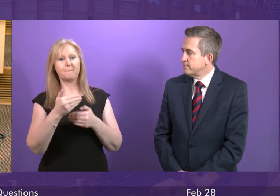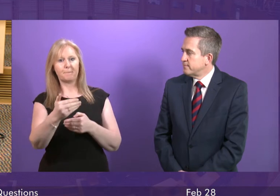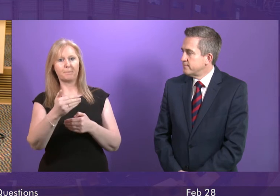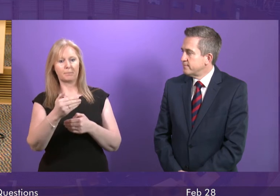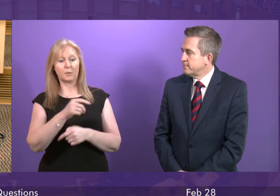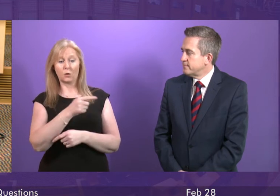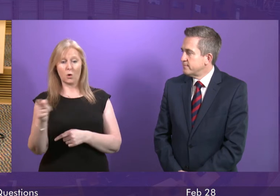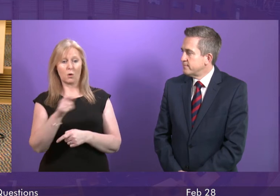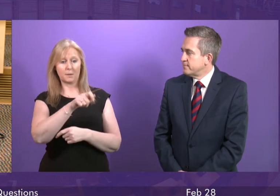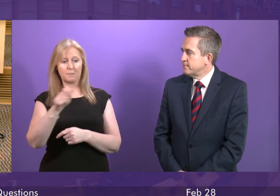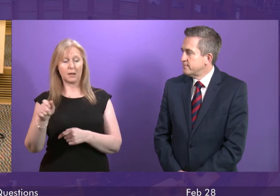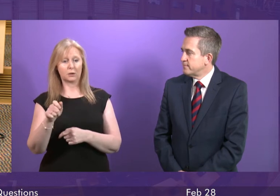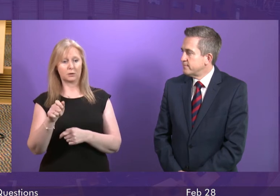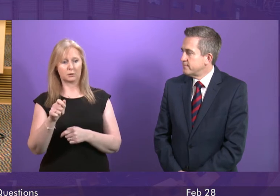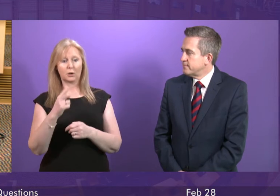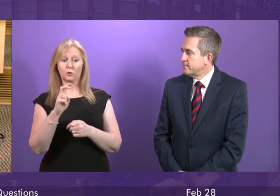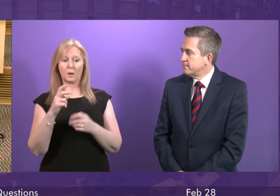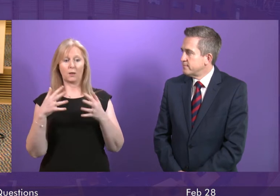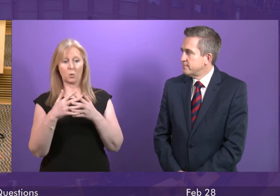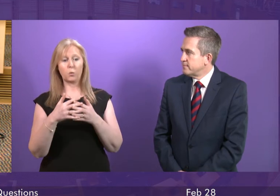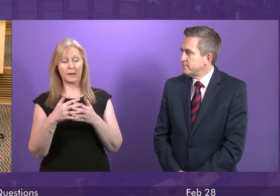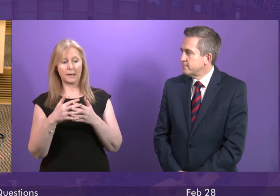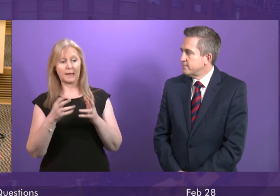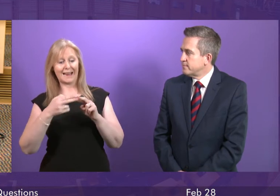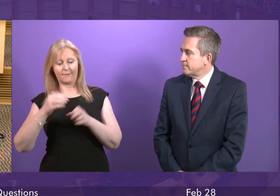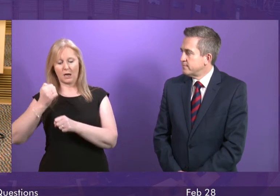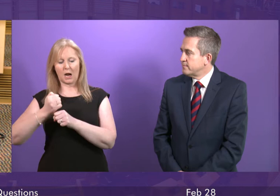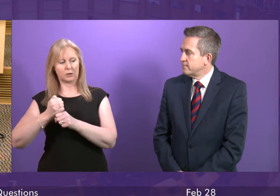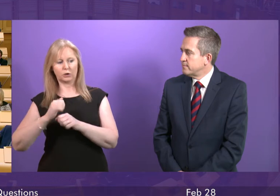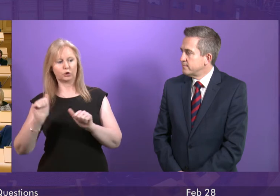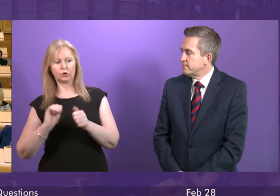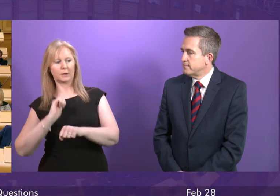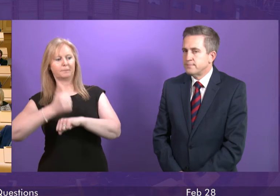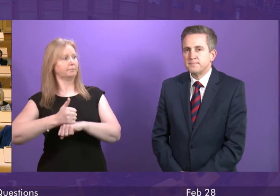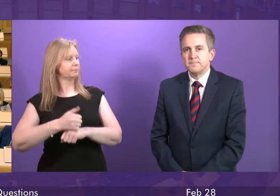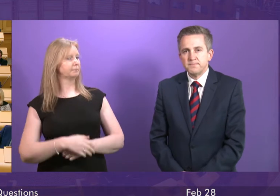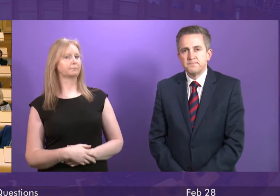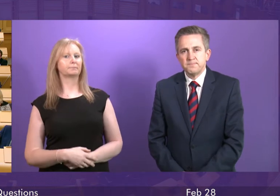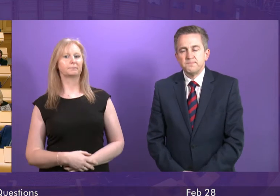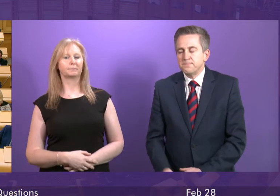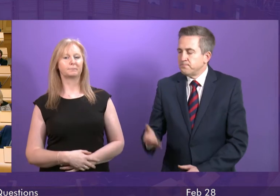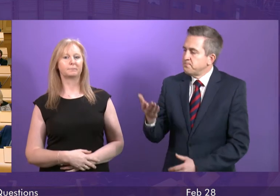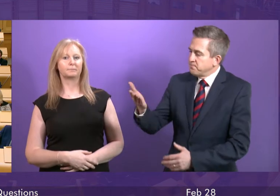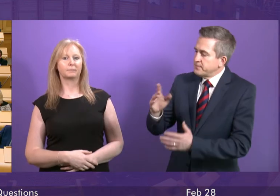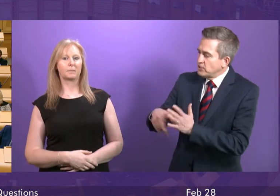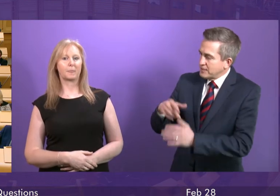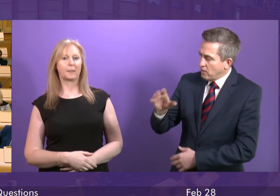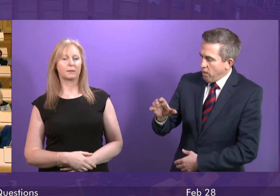been treated within the 12-week time frame had that guarantee not been in place. Well, frankly, the First